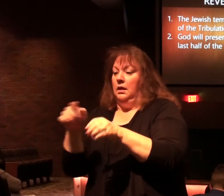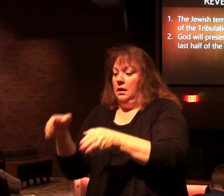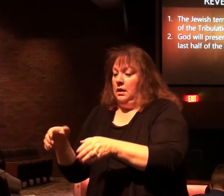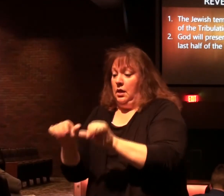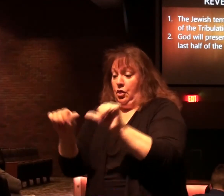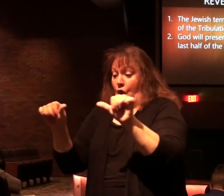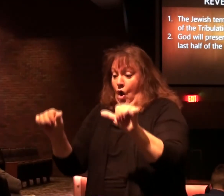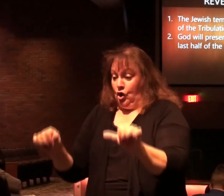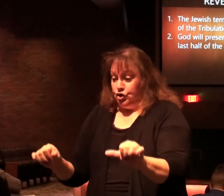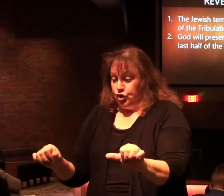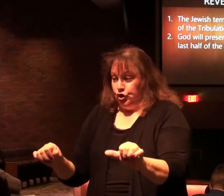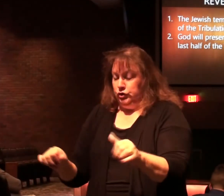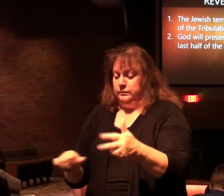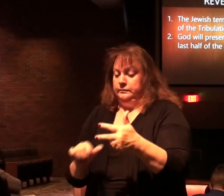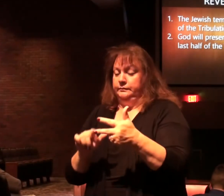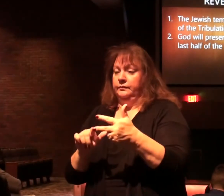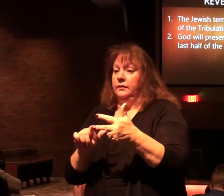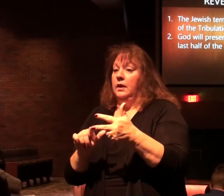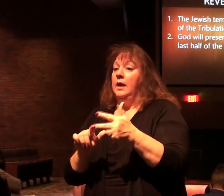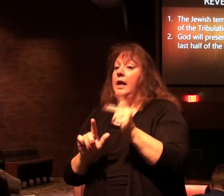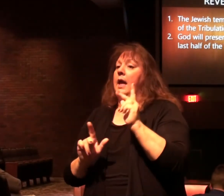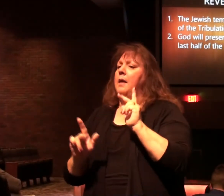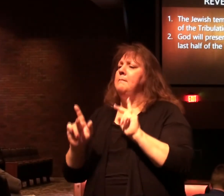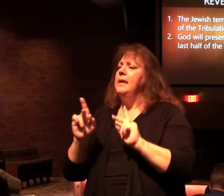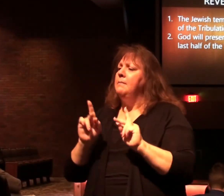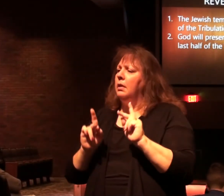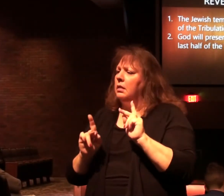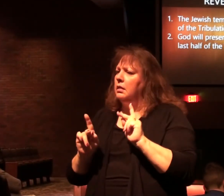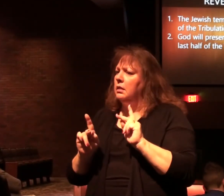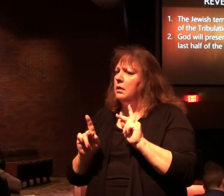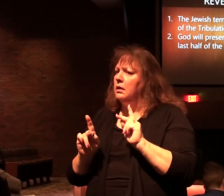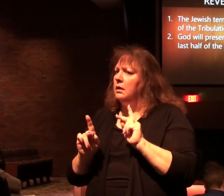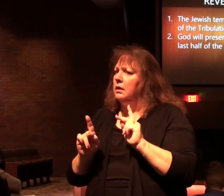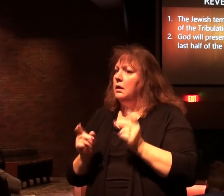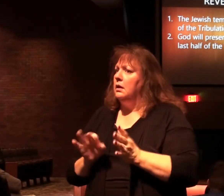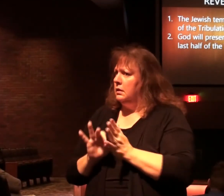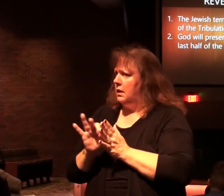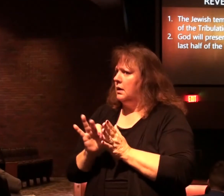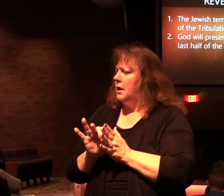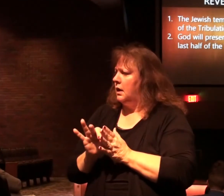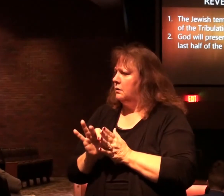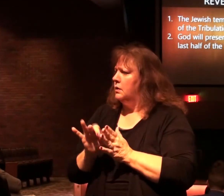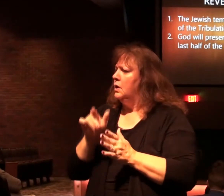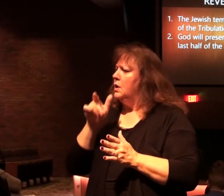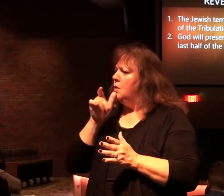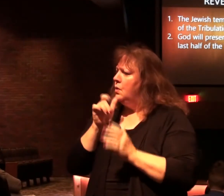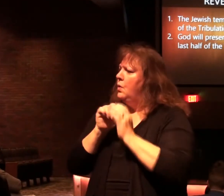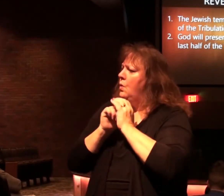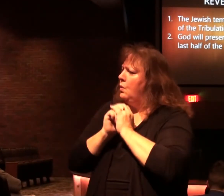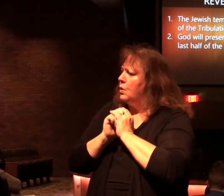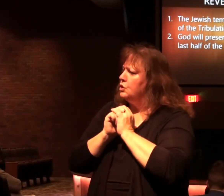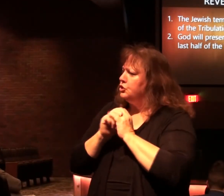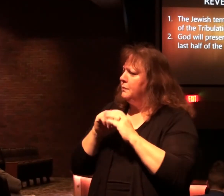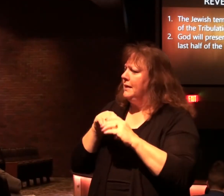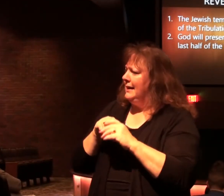altar, and the people, you'll know. Those who worship in it, that would be the